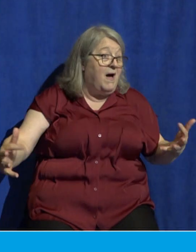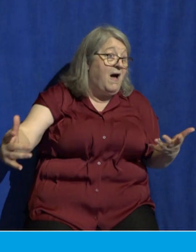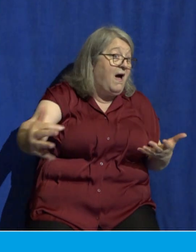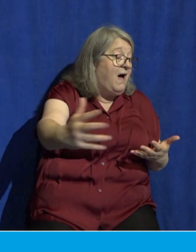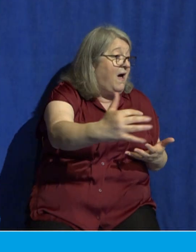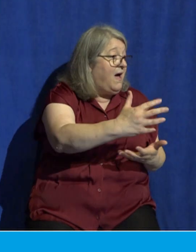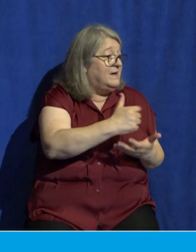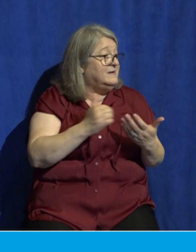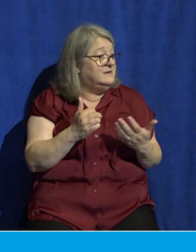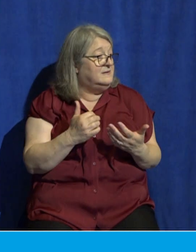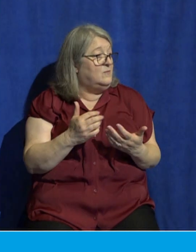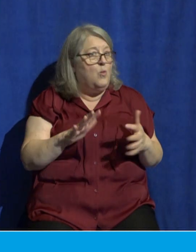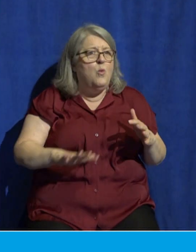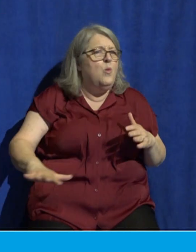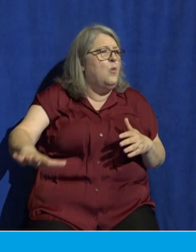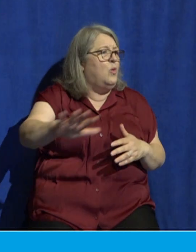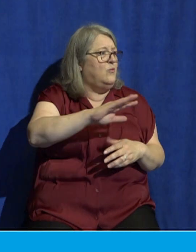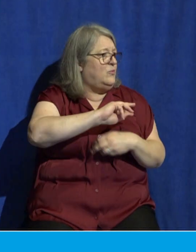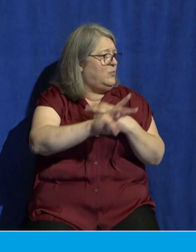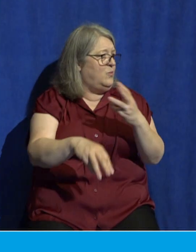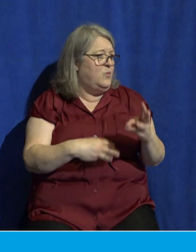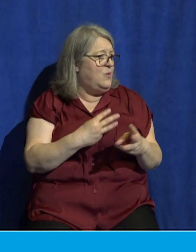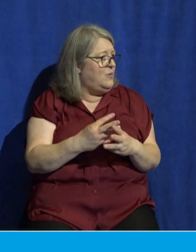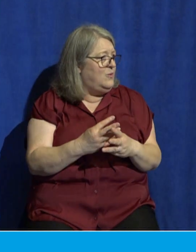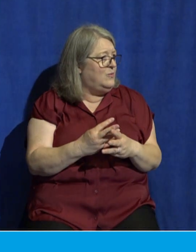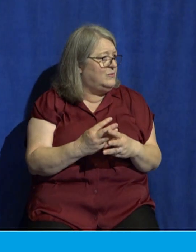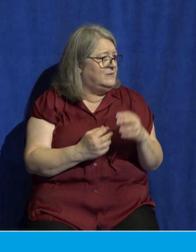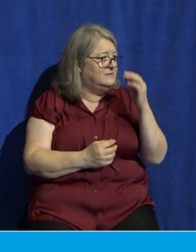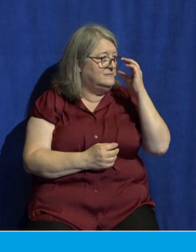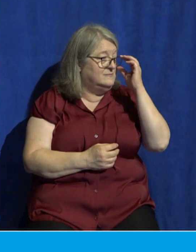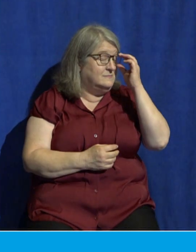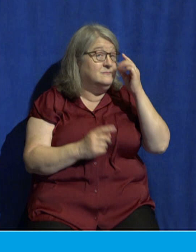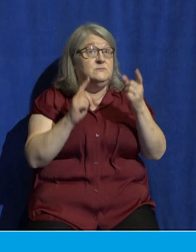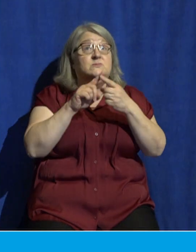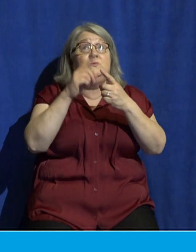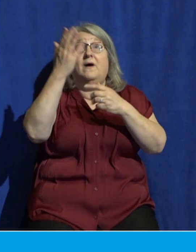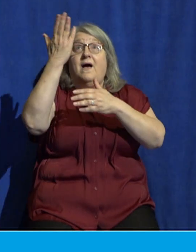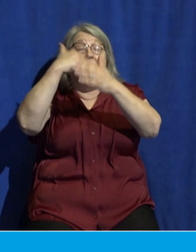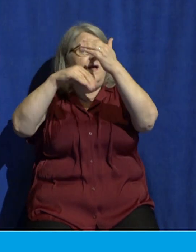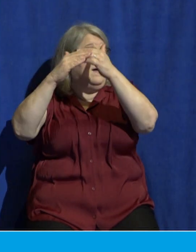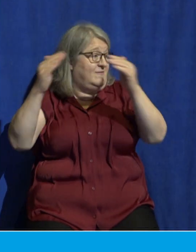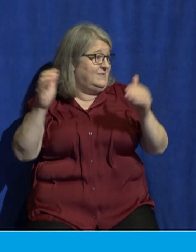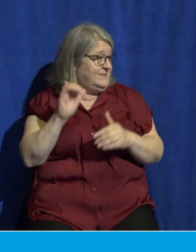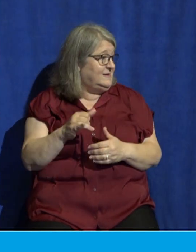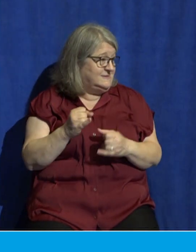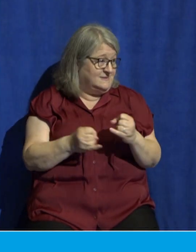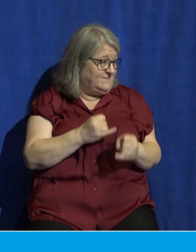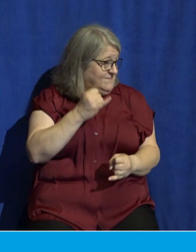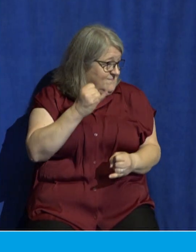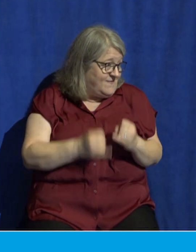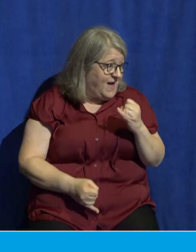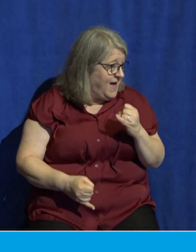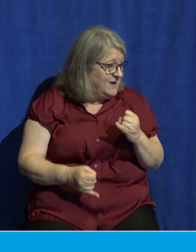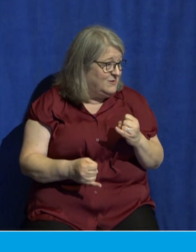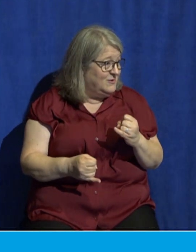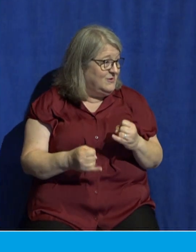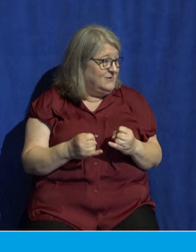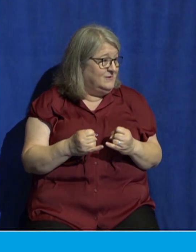of the earth to the ends of heaven. This is the final consummation of salvation at the end of human